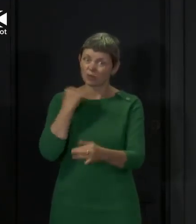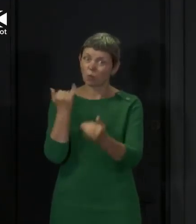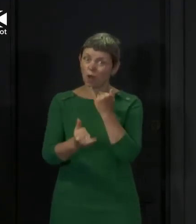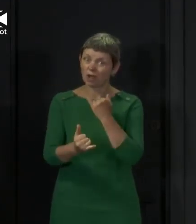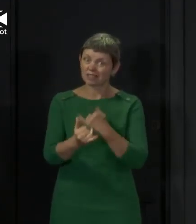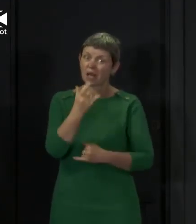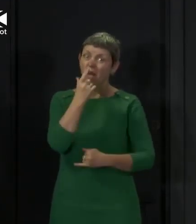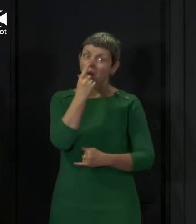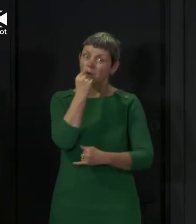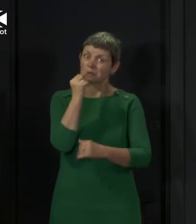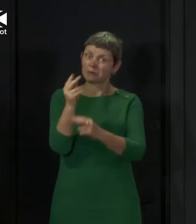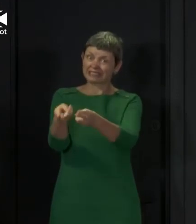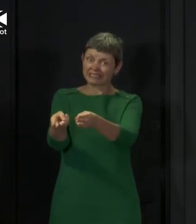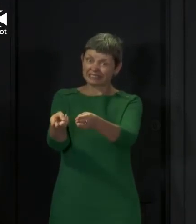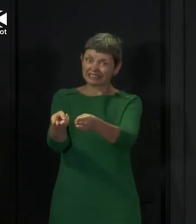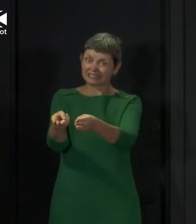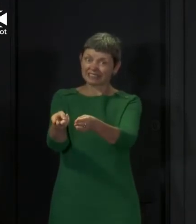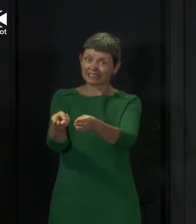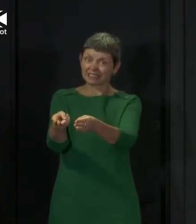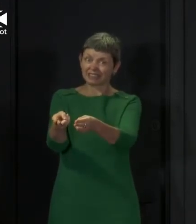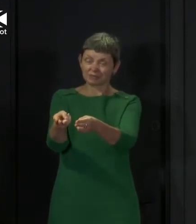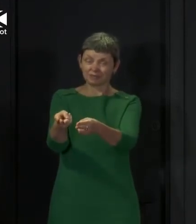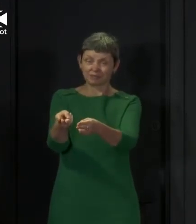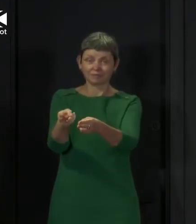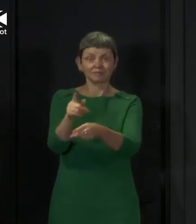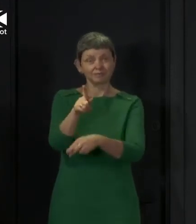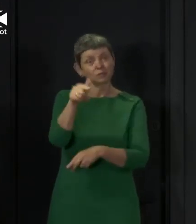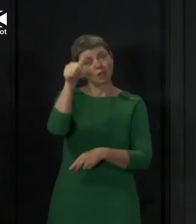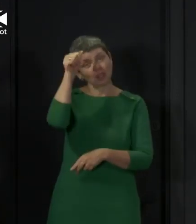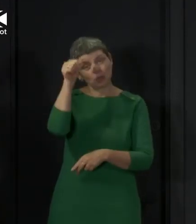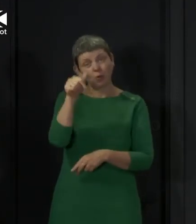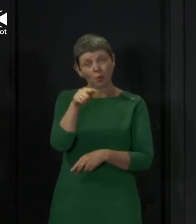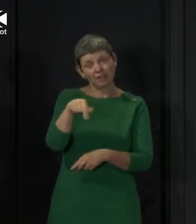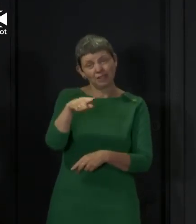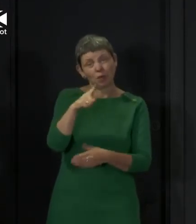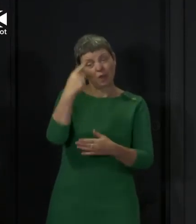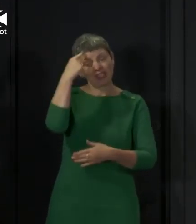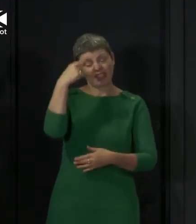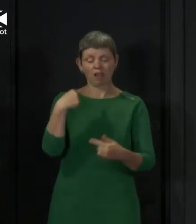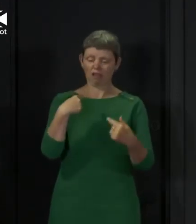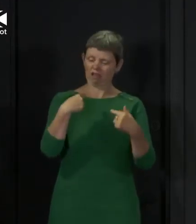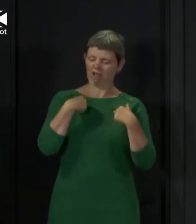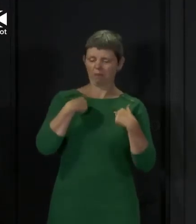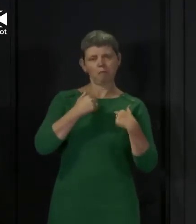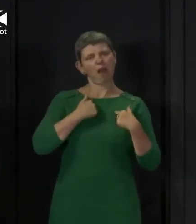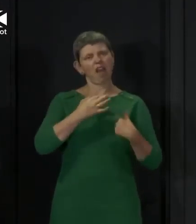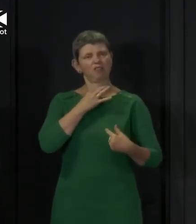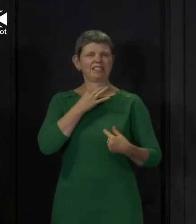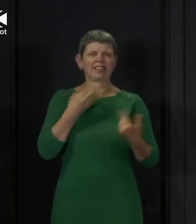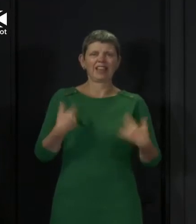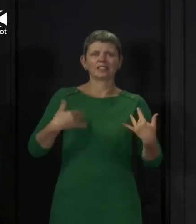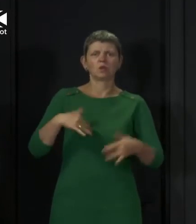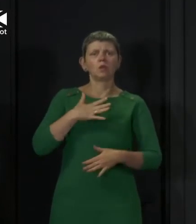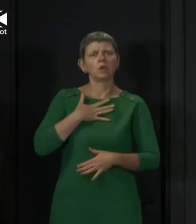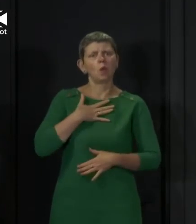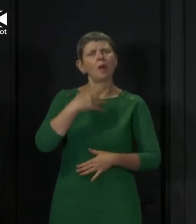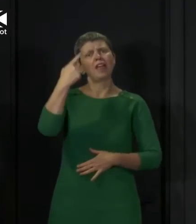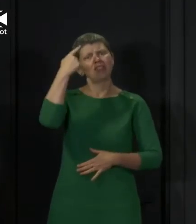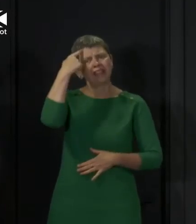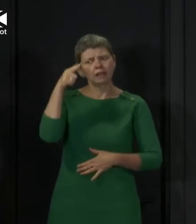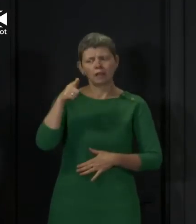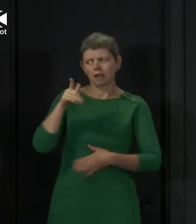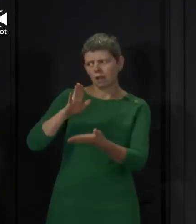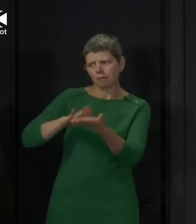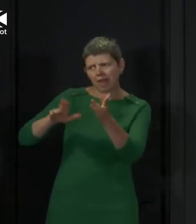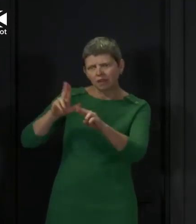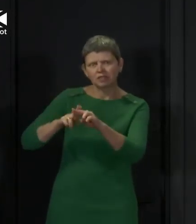So I would urge you, and I know you all know how important this is, please don't just think about your own risk. Please think about the risks to your parents